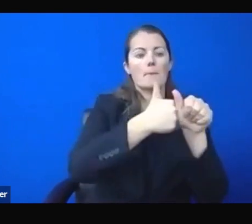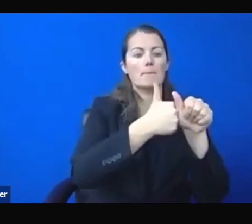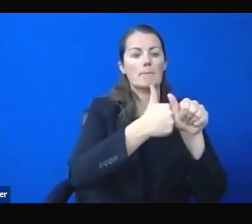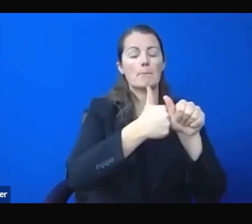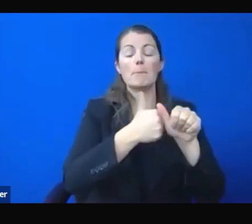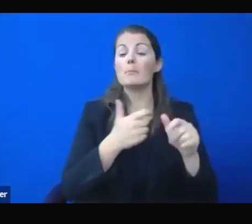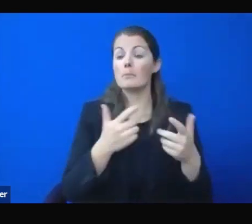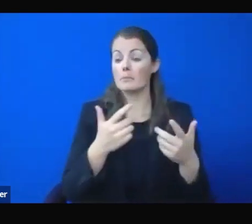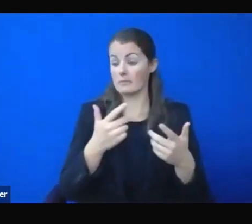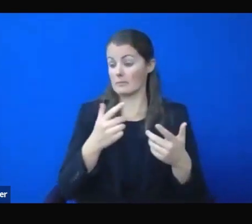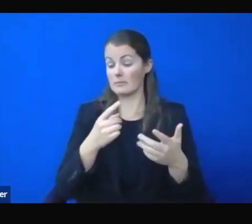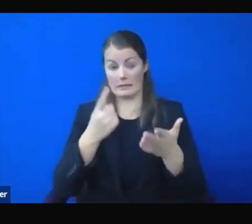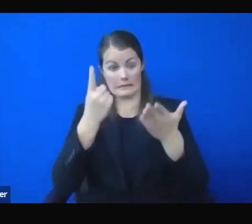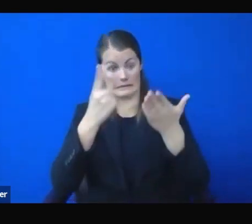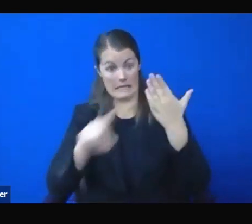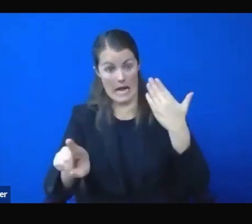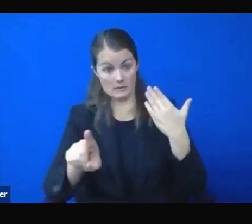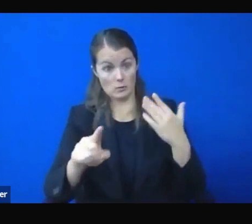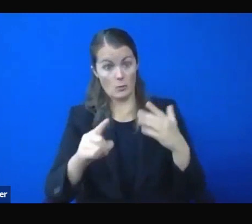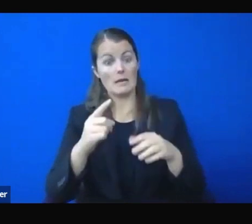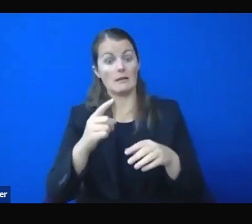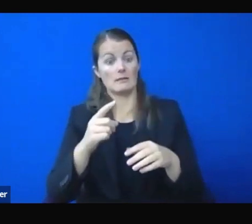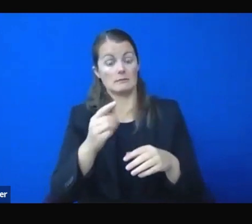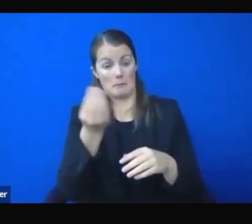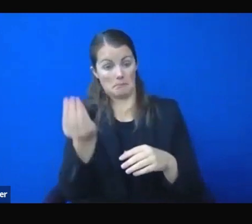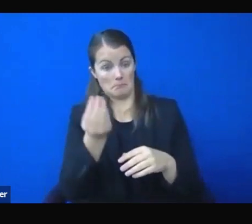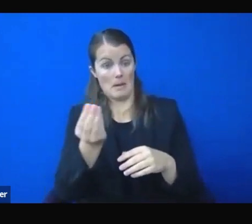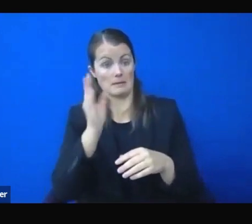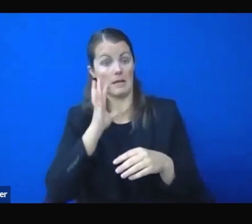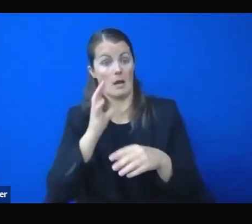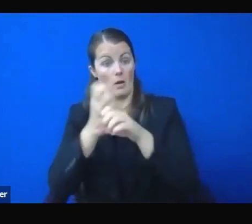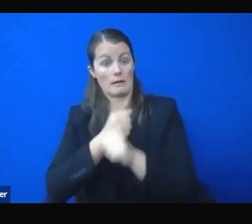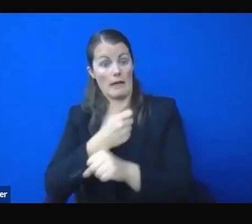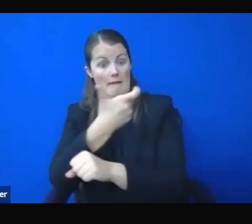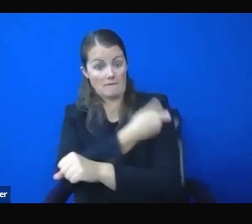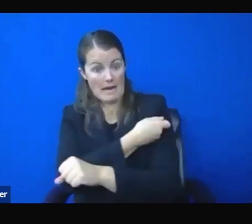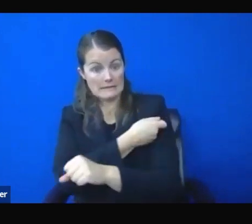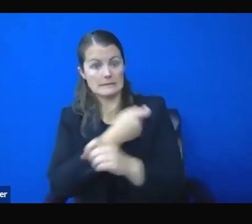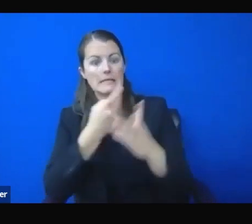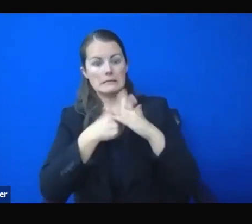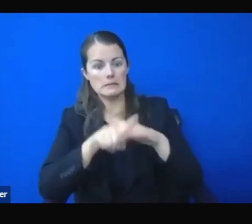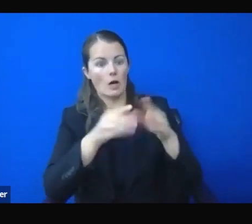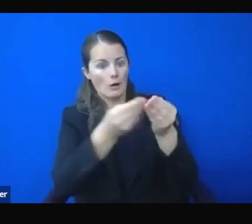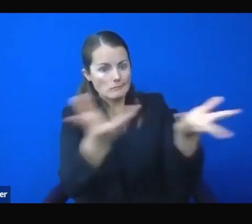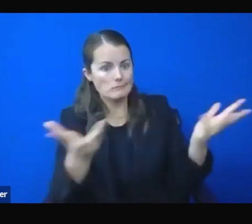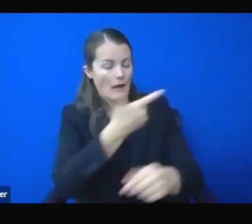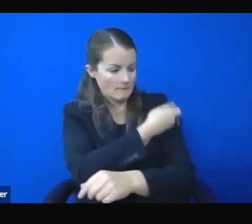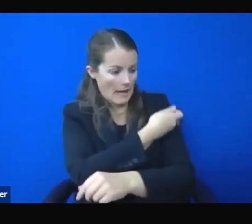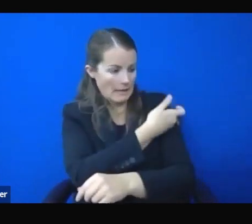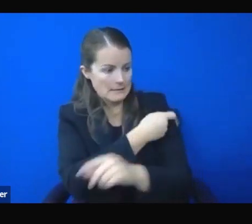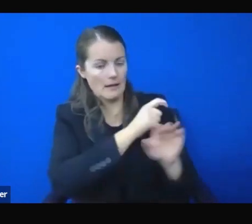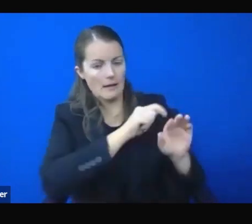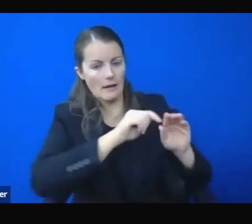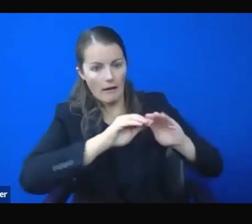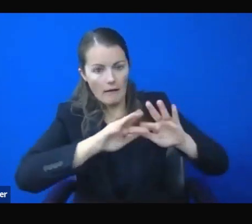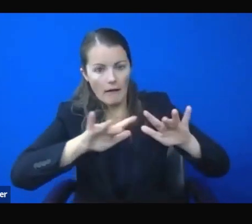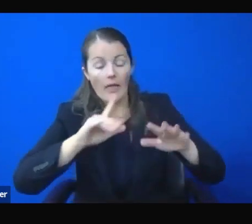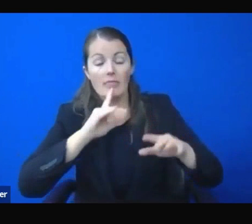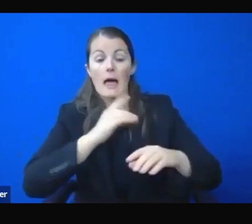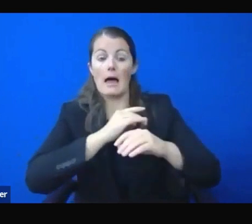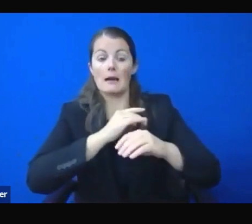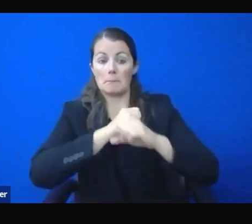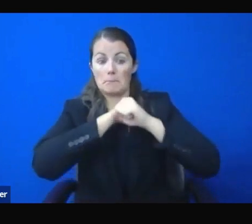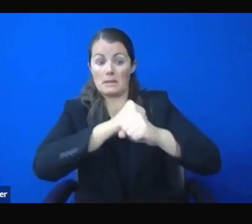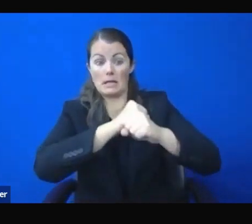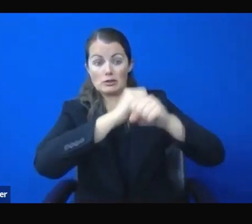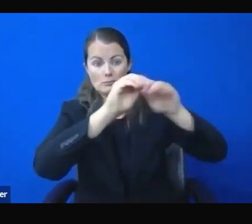that they will then be immune, hopefully, after the second vaccine from the virus, that, you know, less